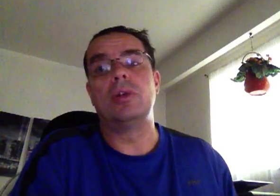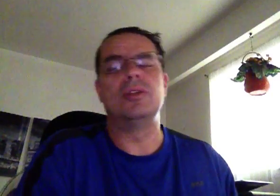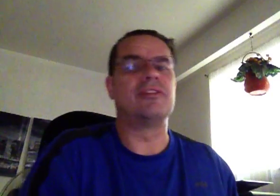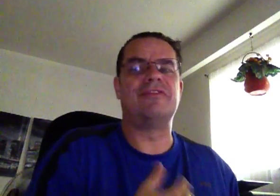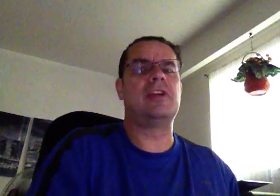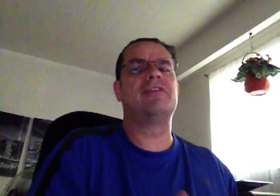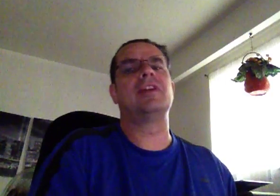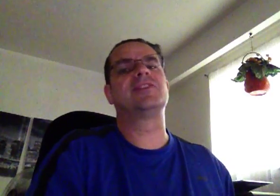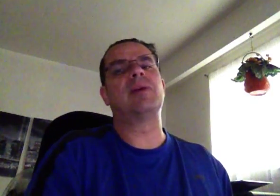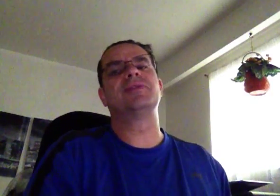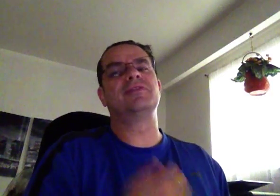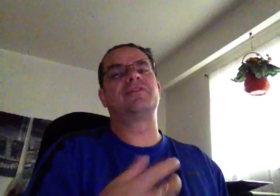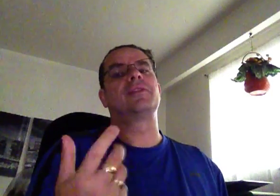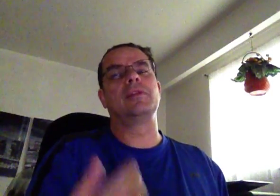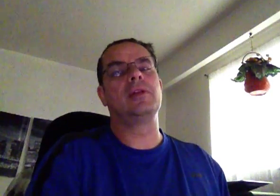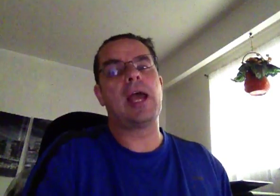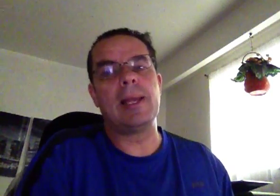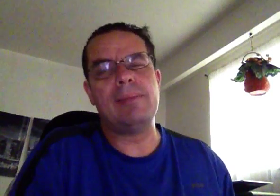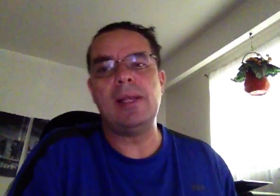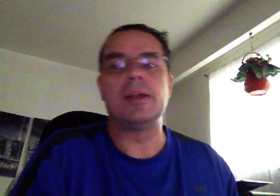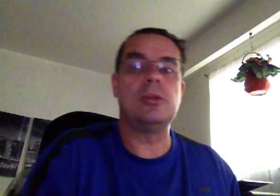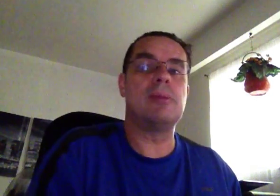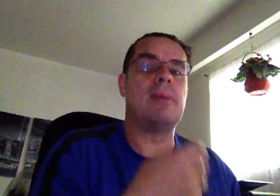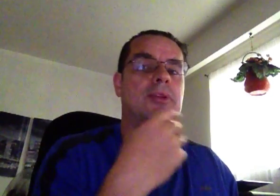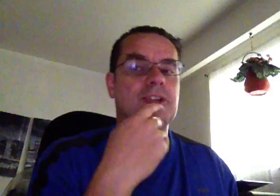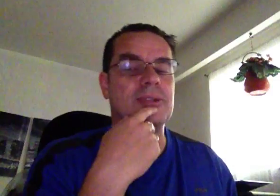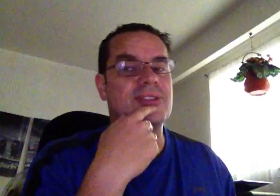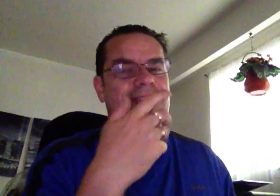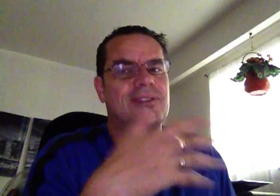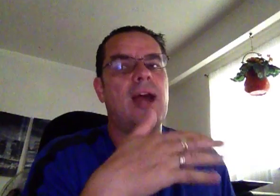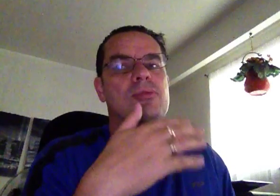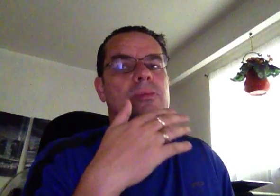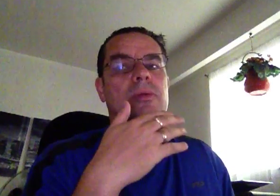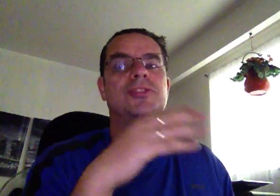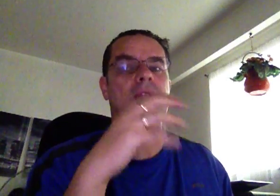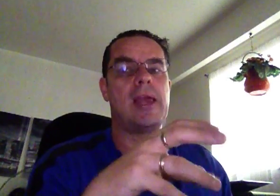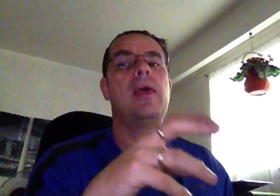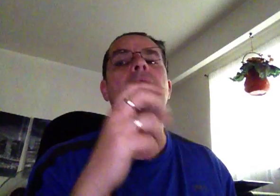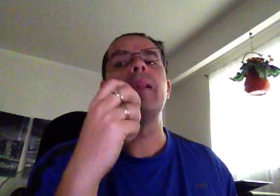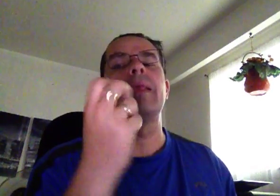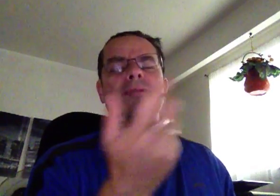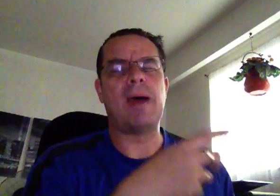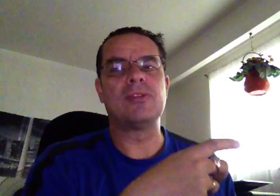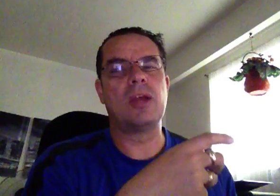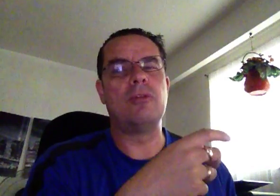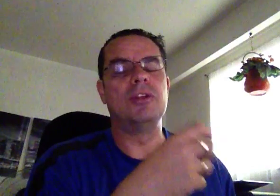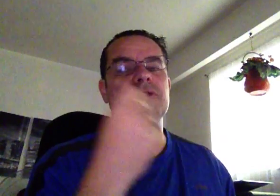are very, very expensive. And for a little guy like me, including my membership, it's just not doable. So, again, it comes back to what I originally